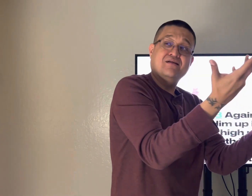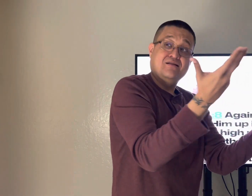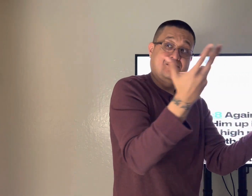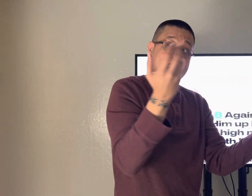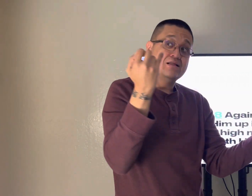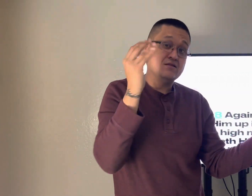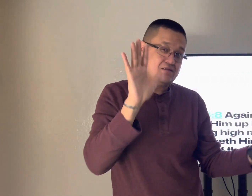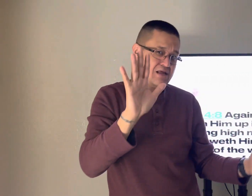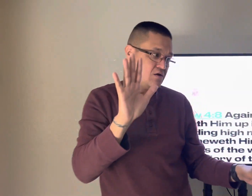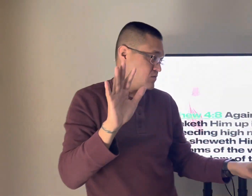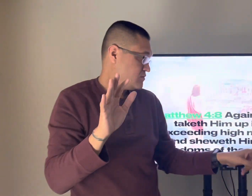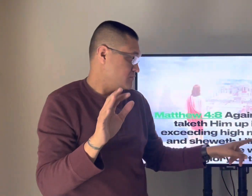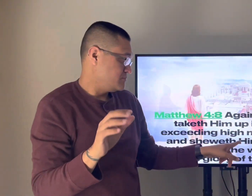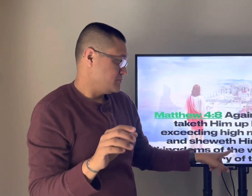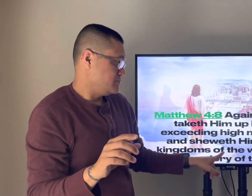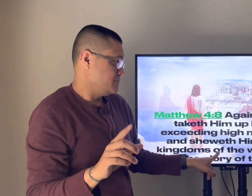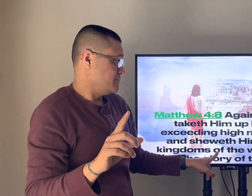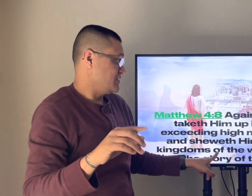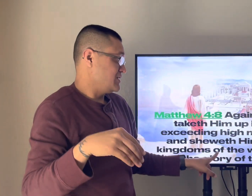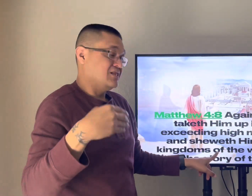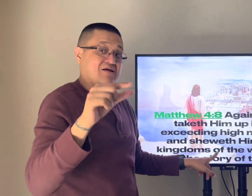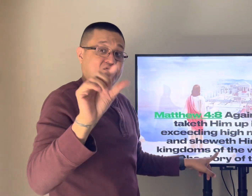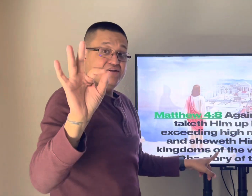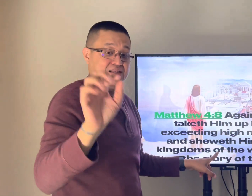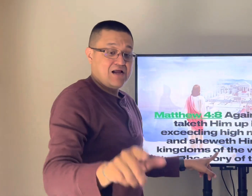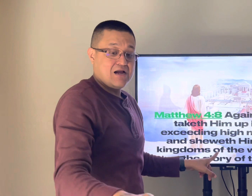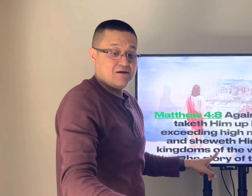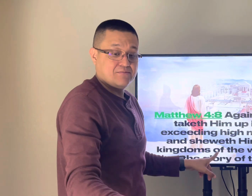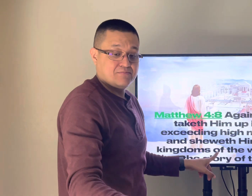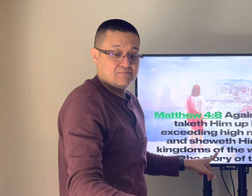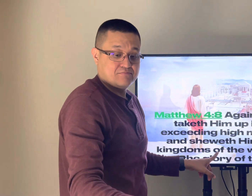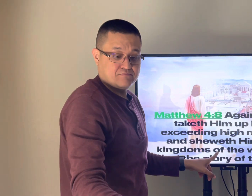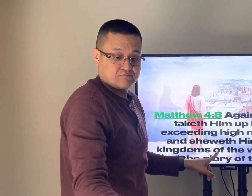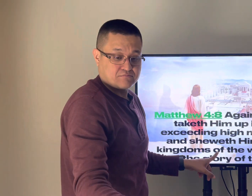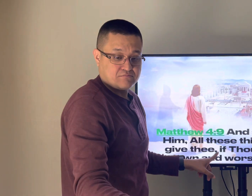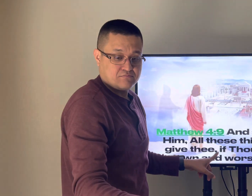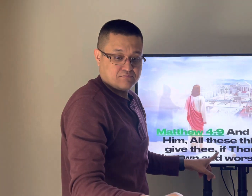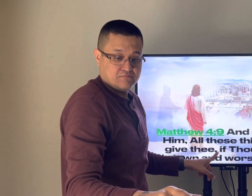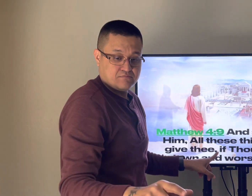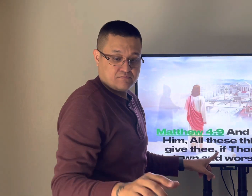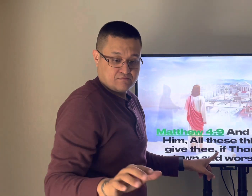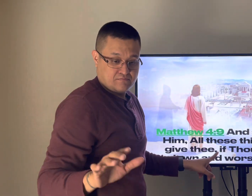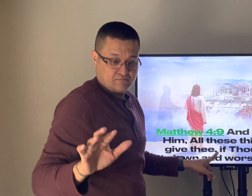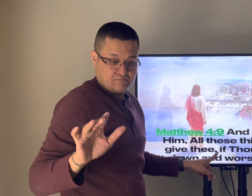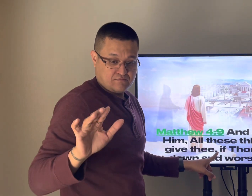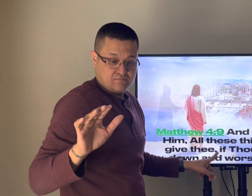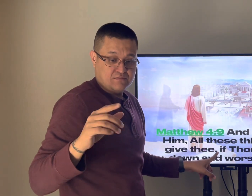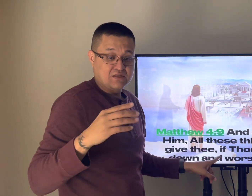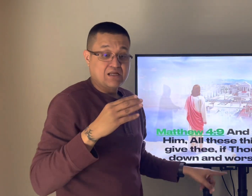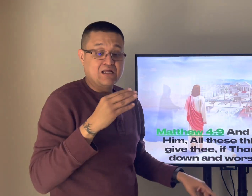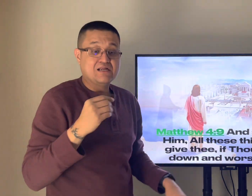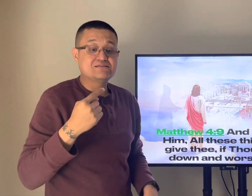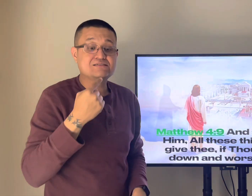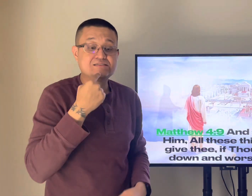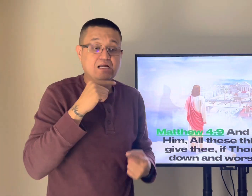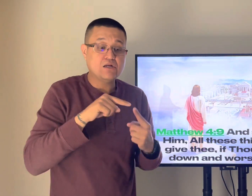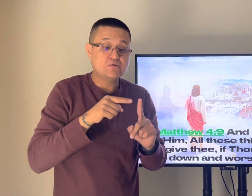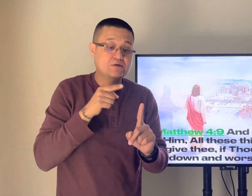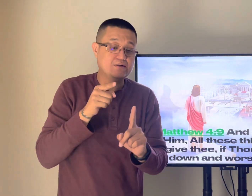and this is kind of the same example here that he's taking to the highest mountain you can see that full city he's speaking to jesus